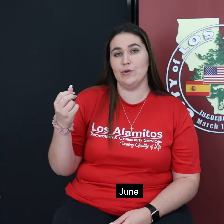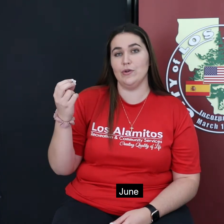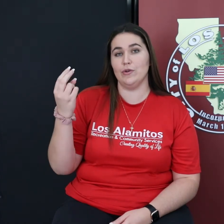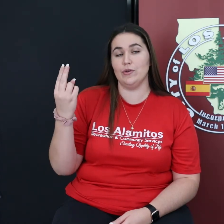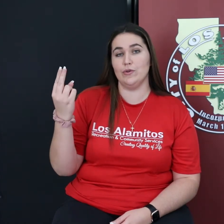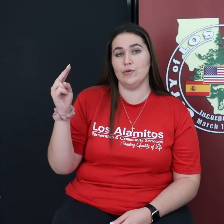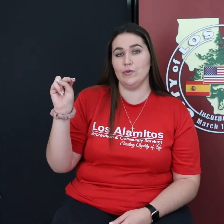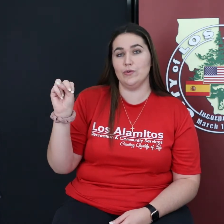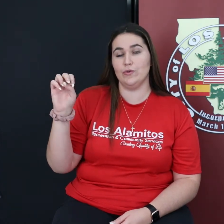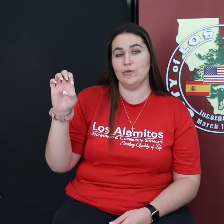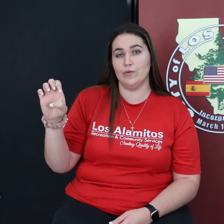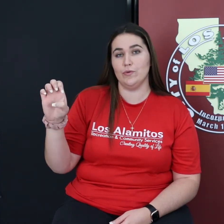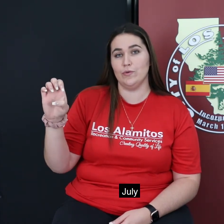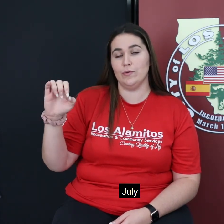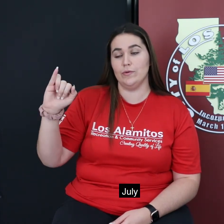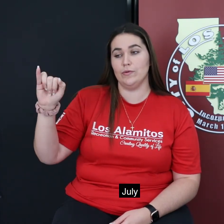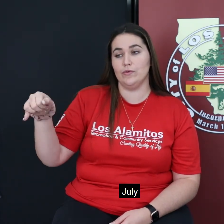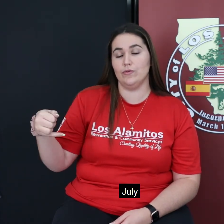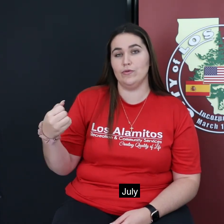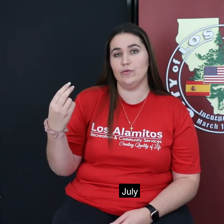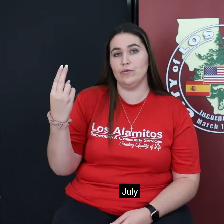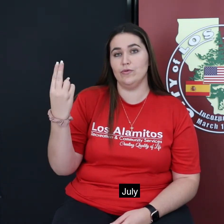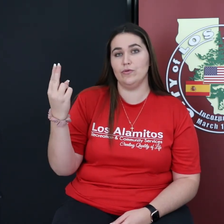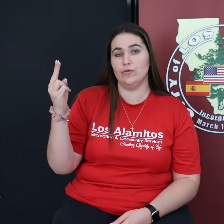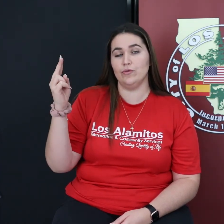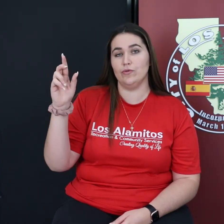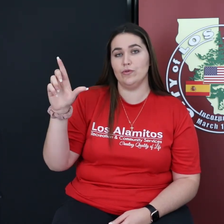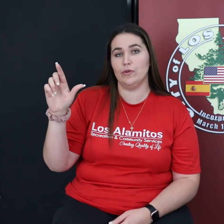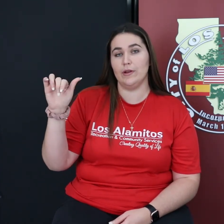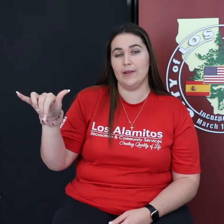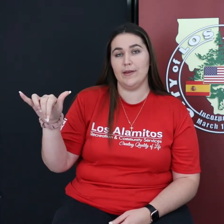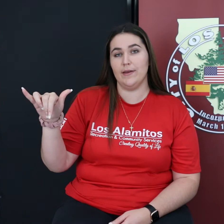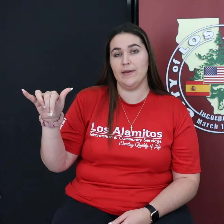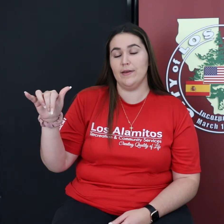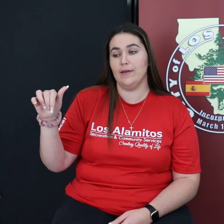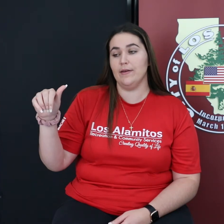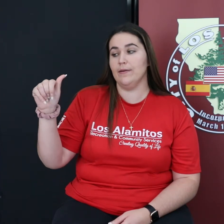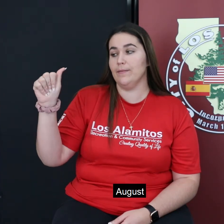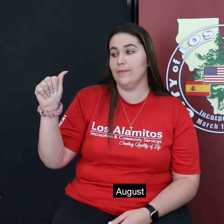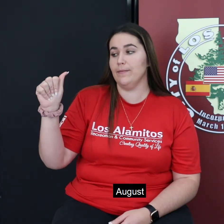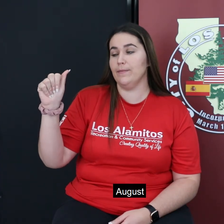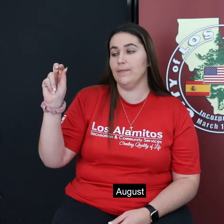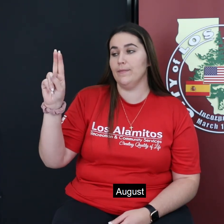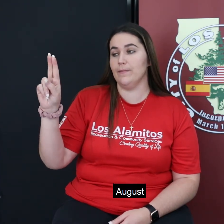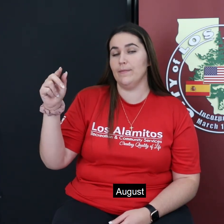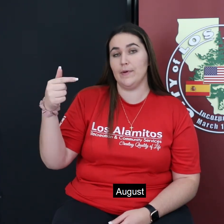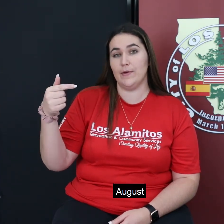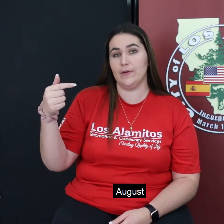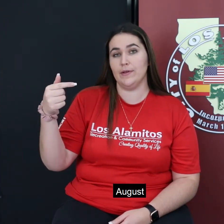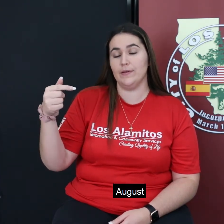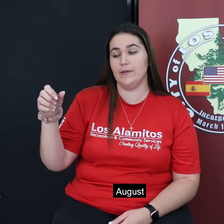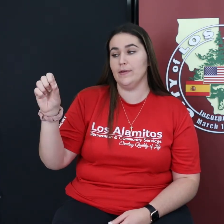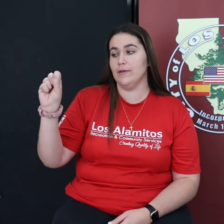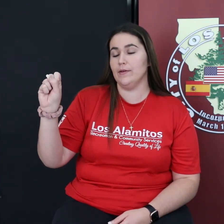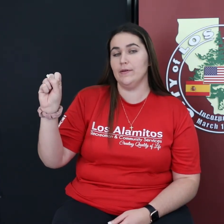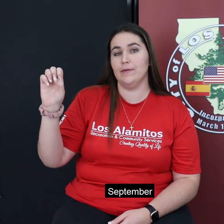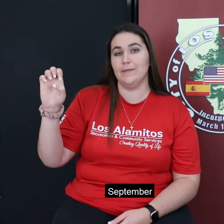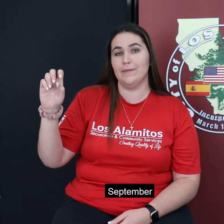July, August, September,